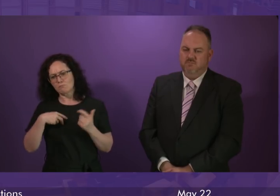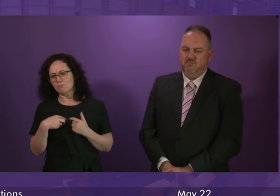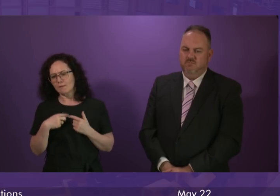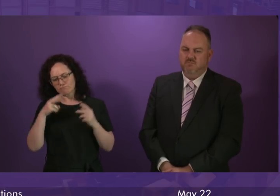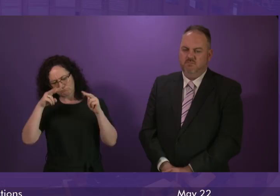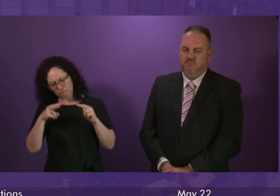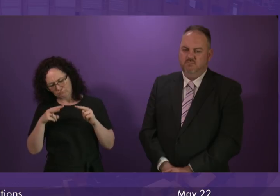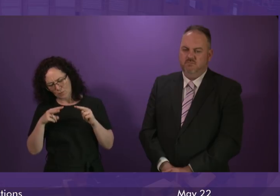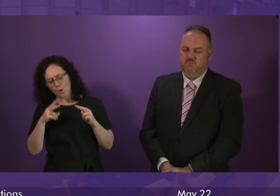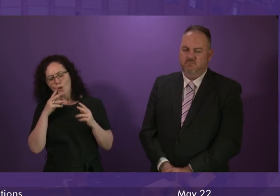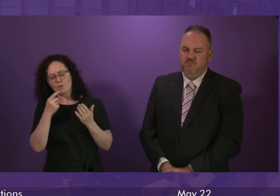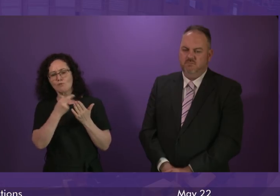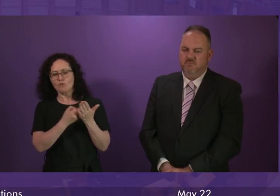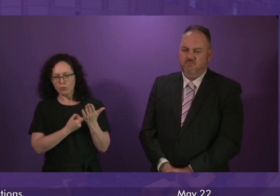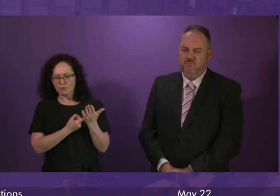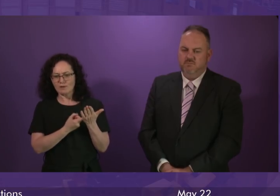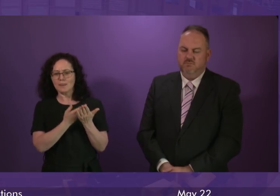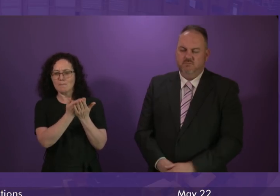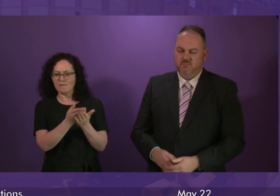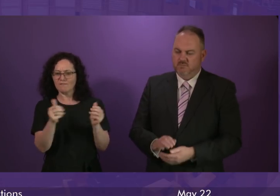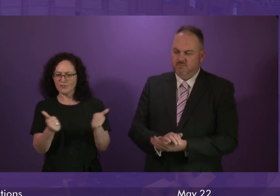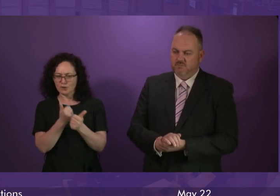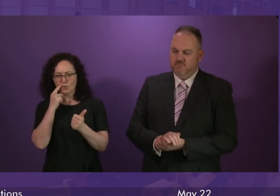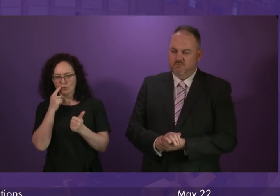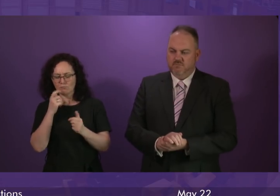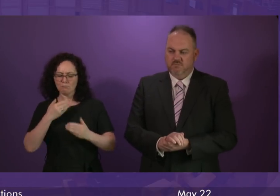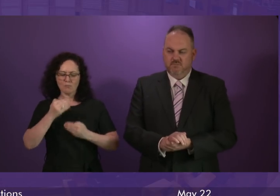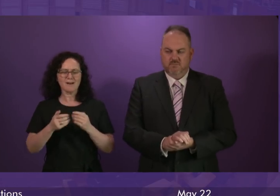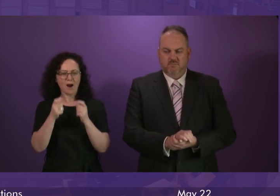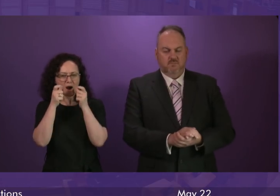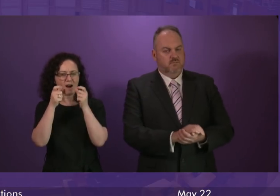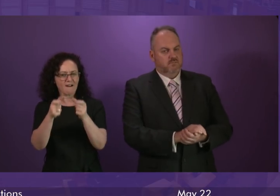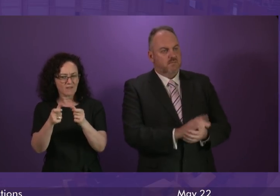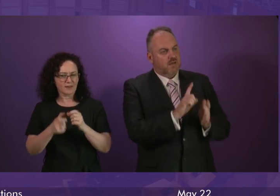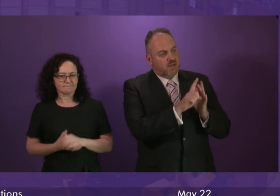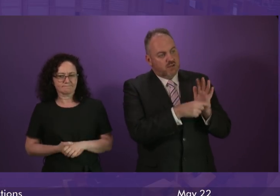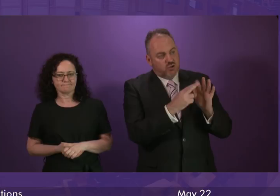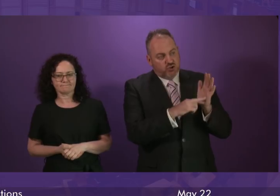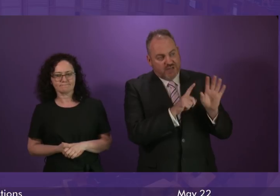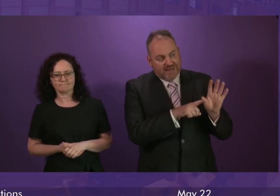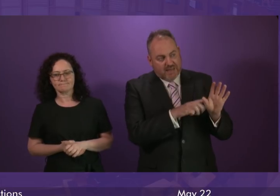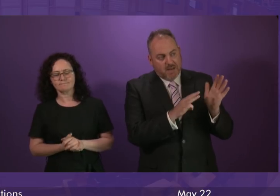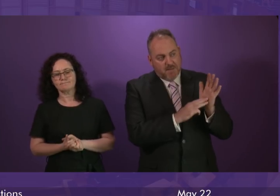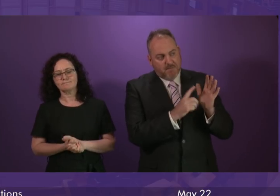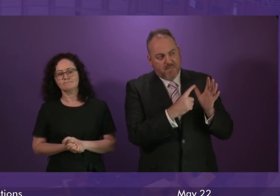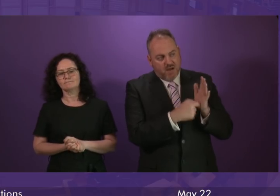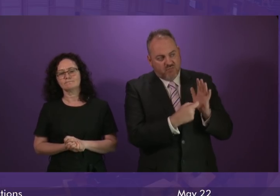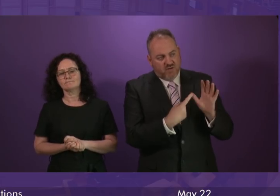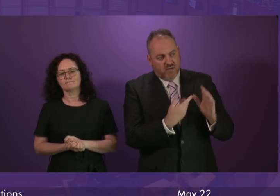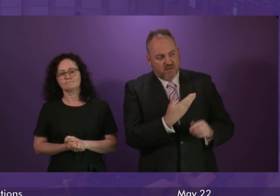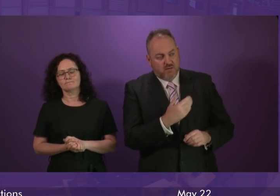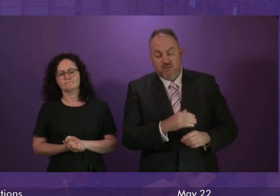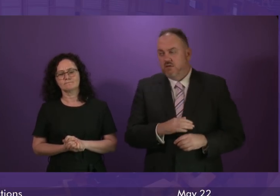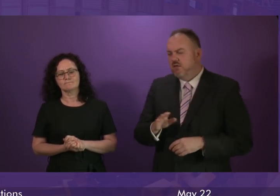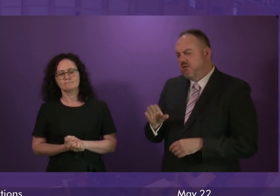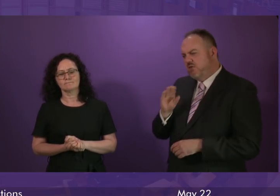following the completion of the planning bill. Jenny Marra to be followed by Maureen Wood. Jenny Marra. Presiding officer, the First Minister will have